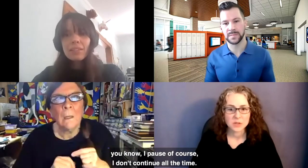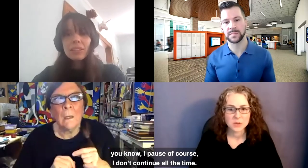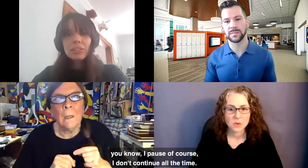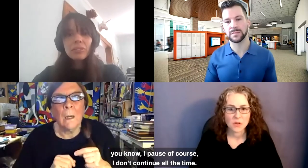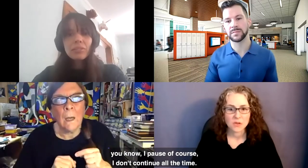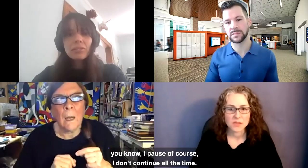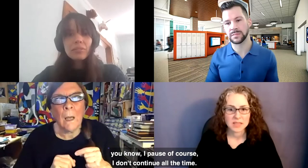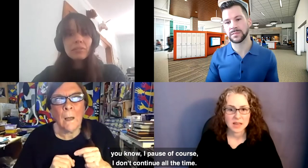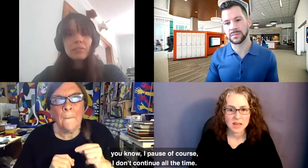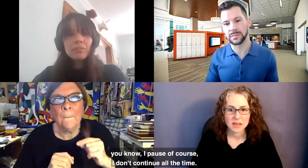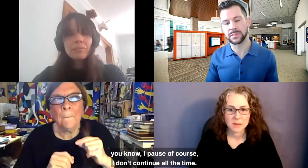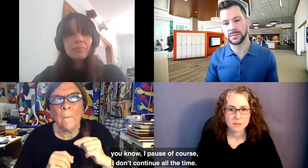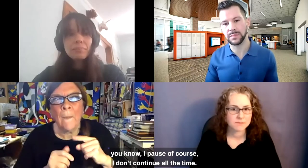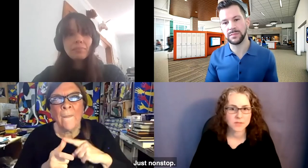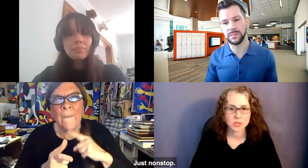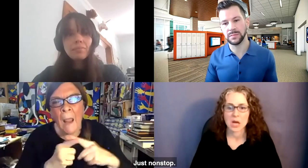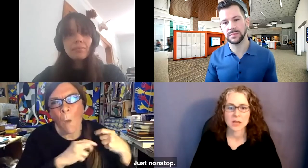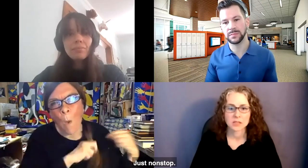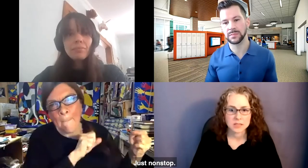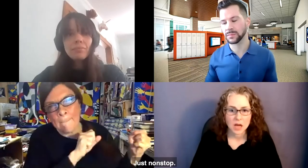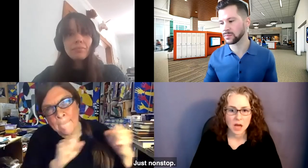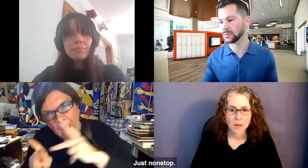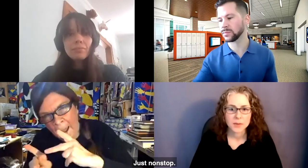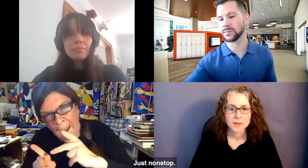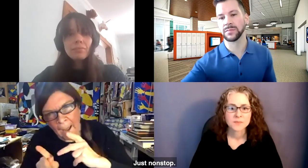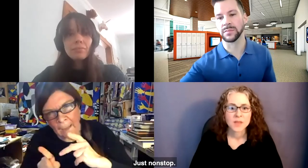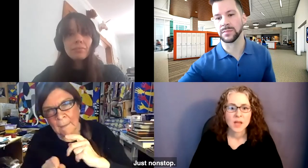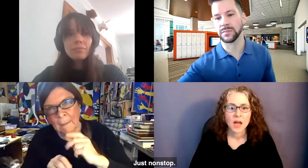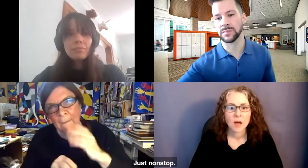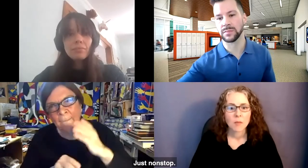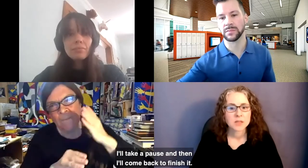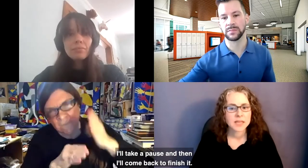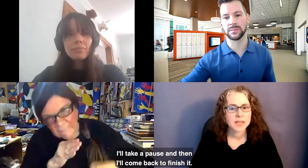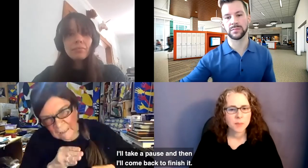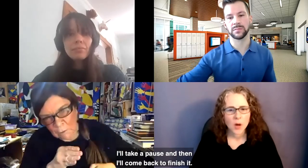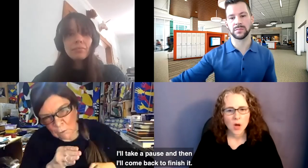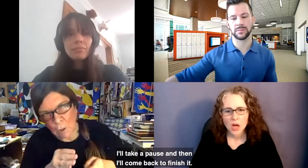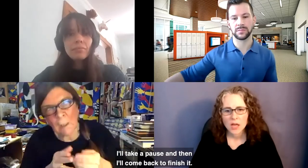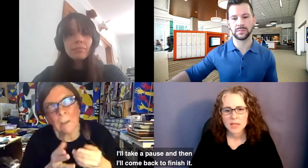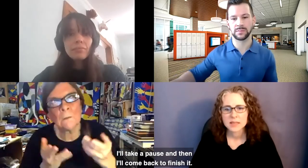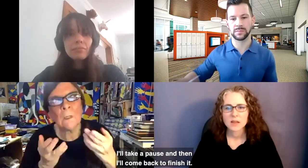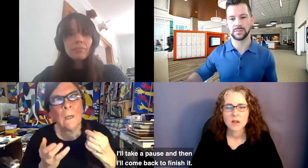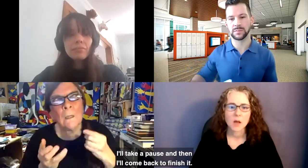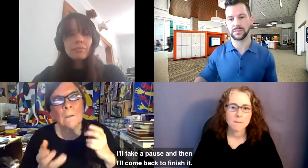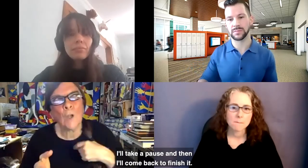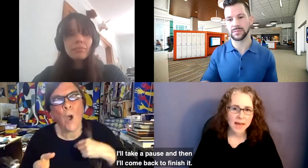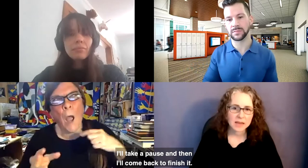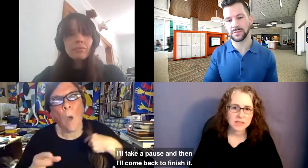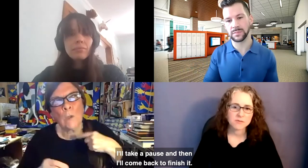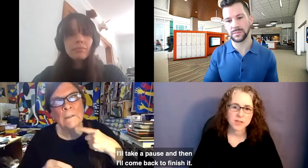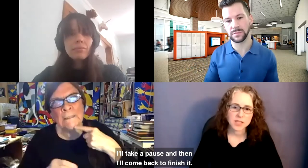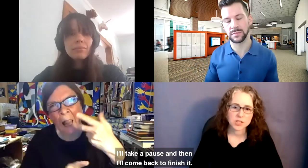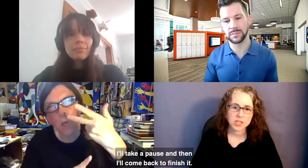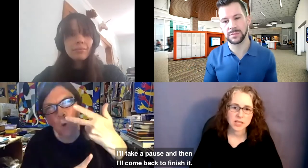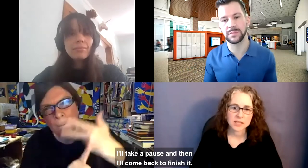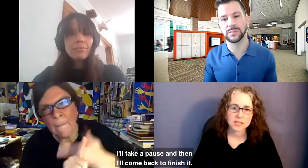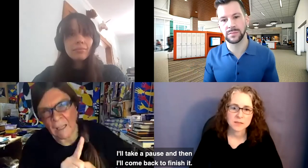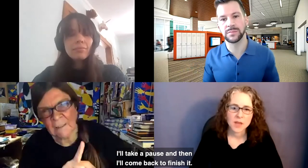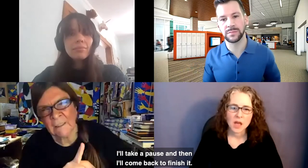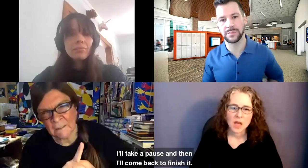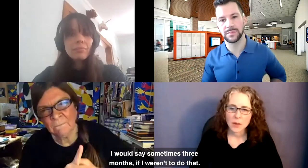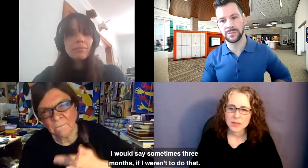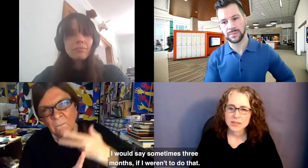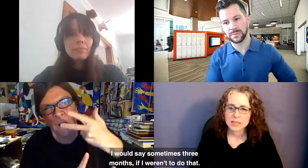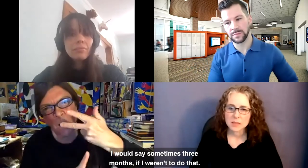continue all the time, nonstop. I'll take a pause, and then I'll come back to finish it.